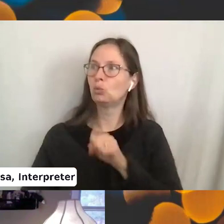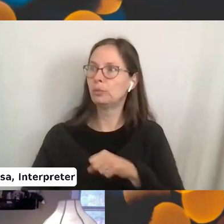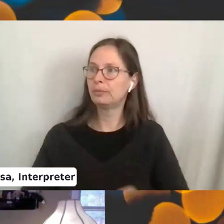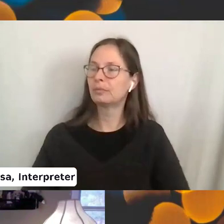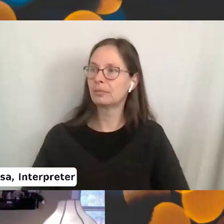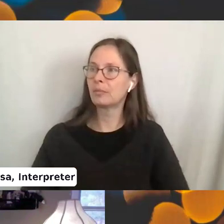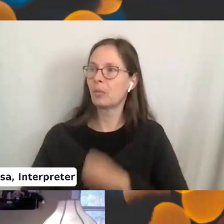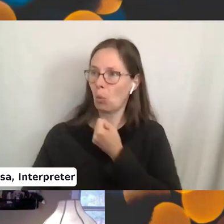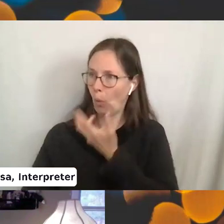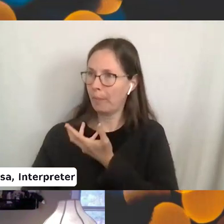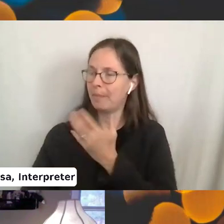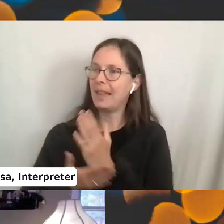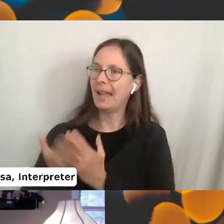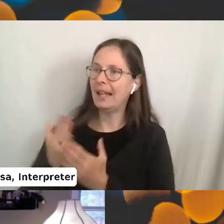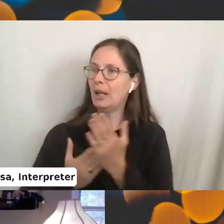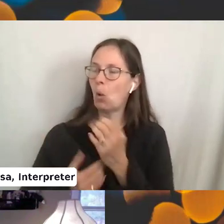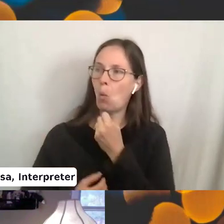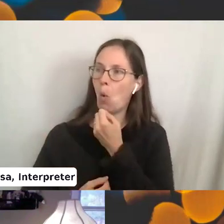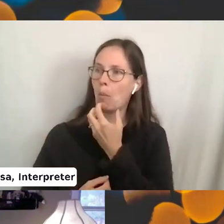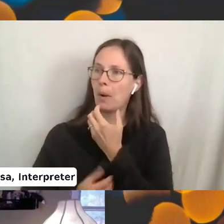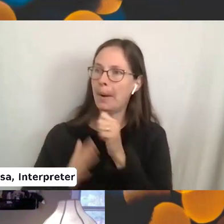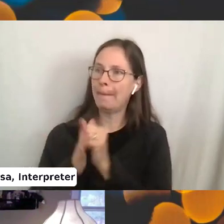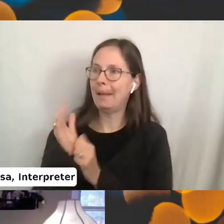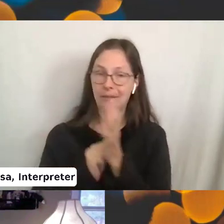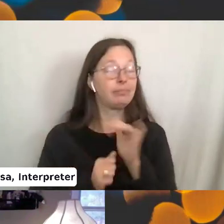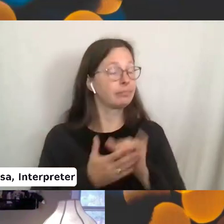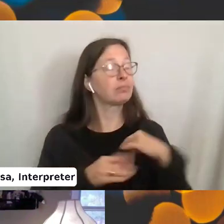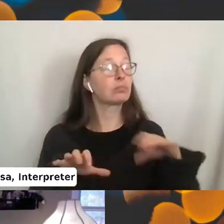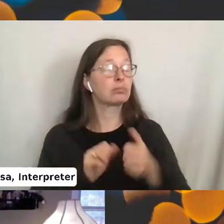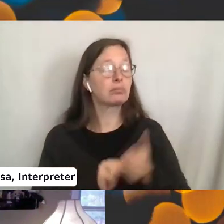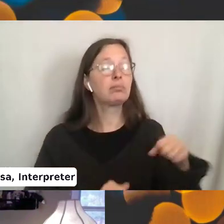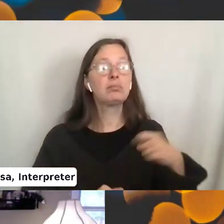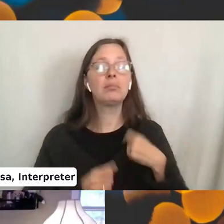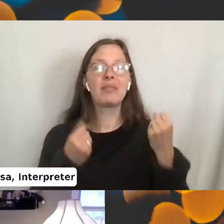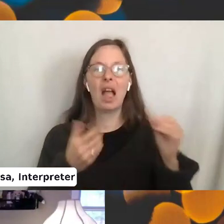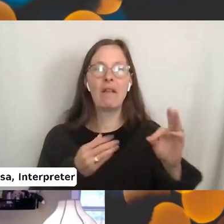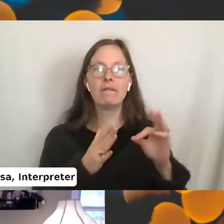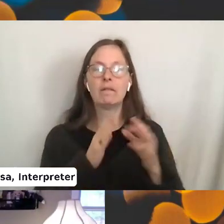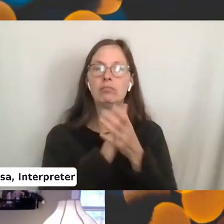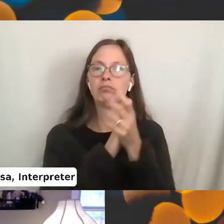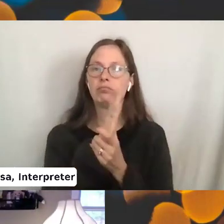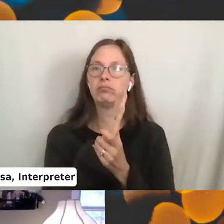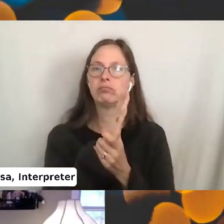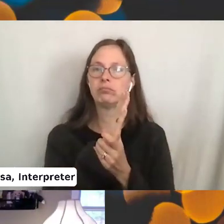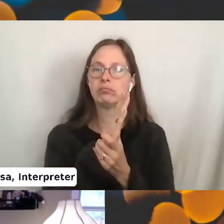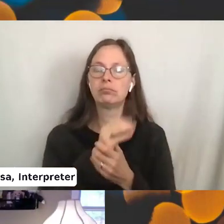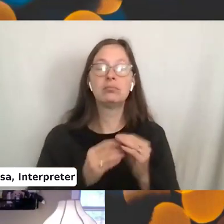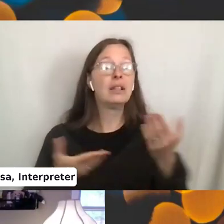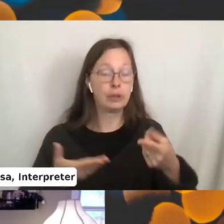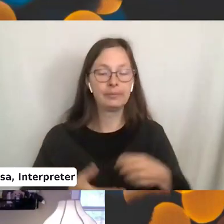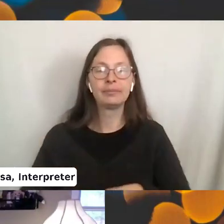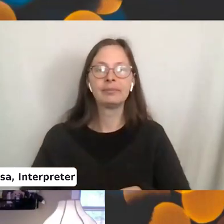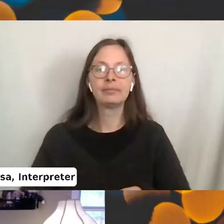Very warm, hand warmer mittens. That's what I do mostly. do a lot of these things. And I'm right here.